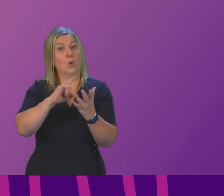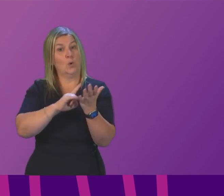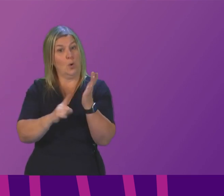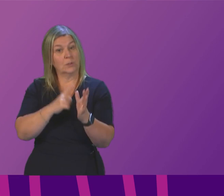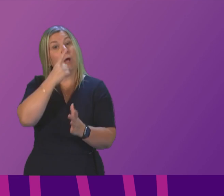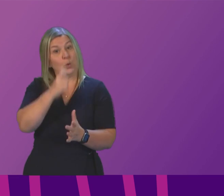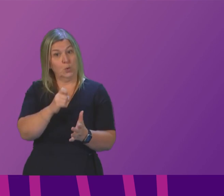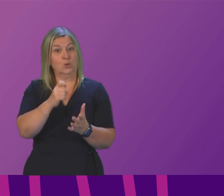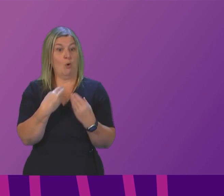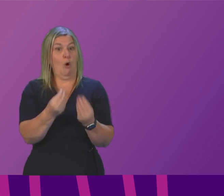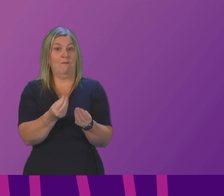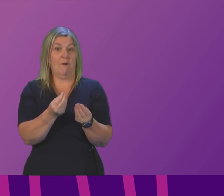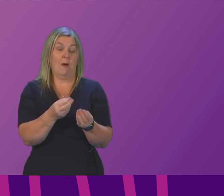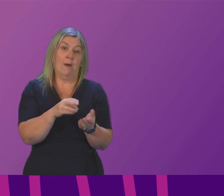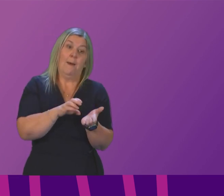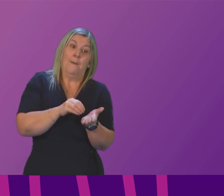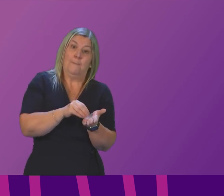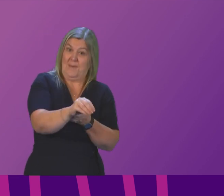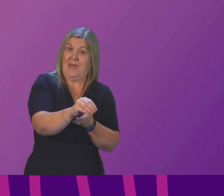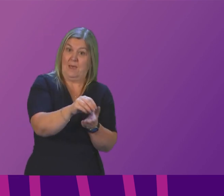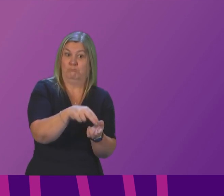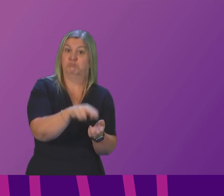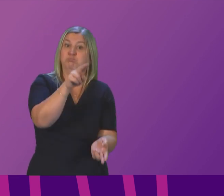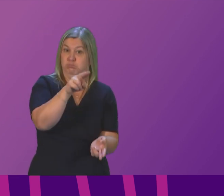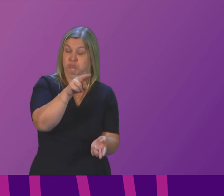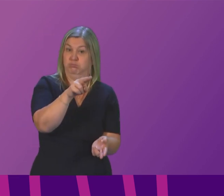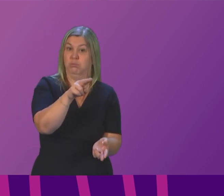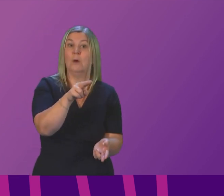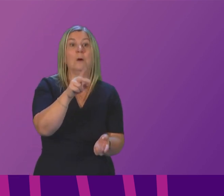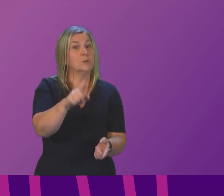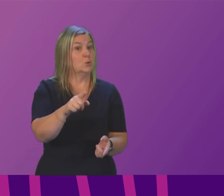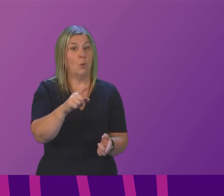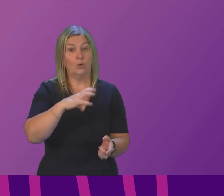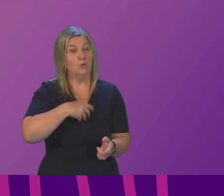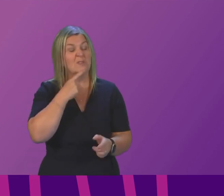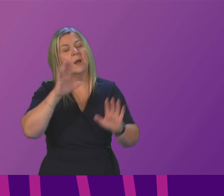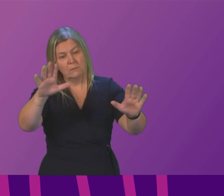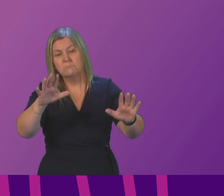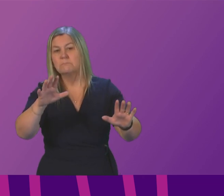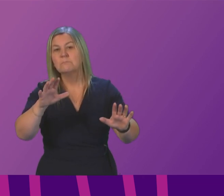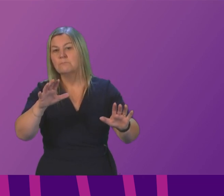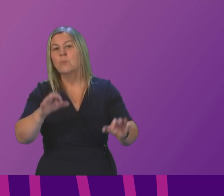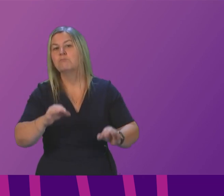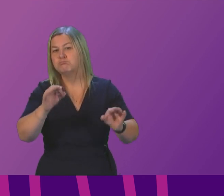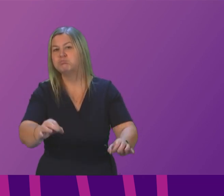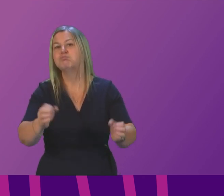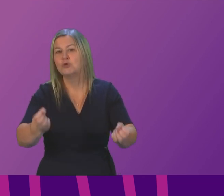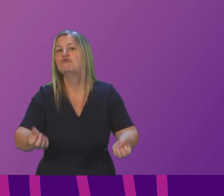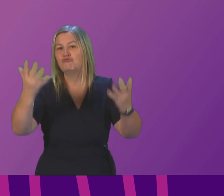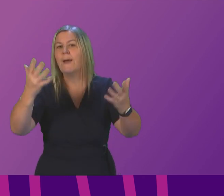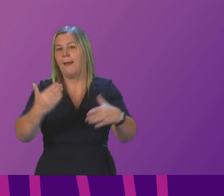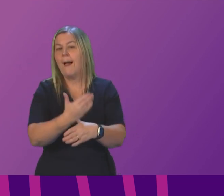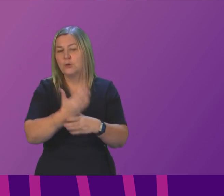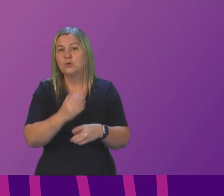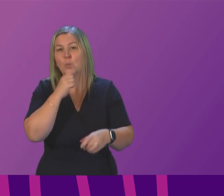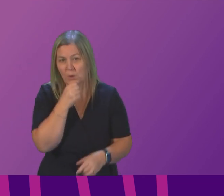last Friday the unions subsequently confirmed that they would suspend strike action while members voted on the revised offer and I welcome that I think